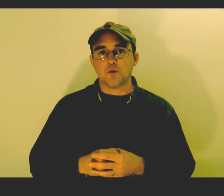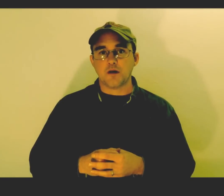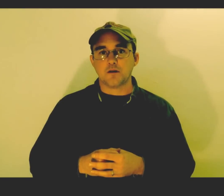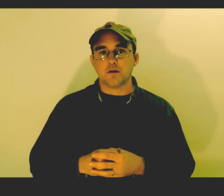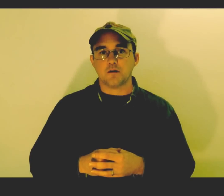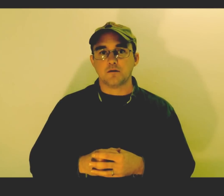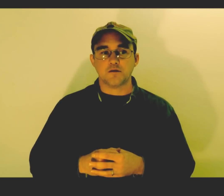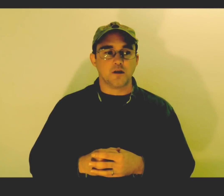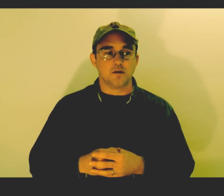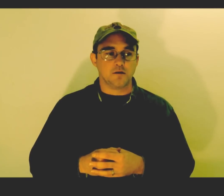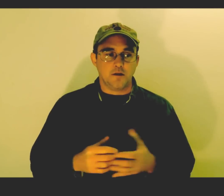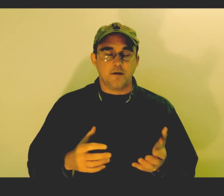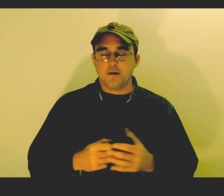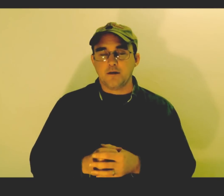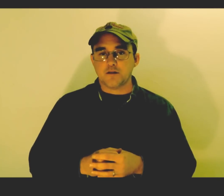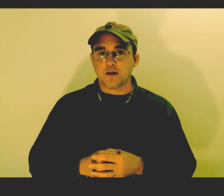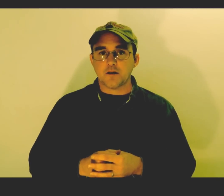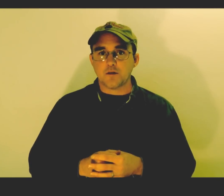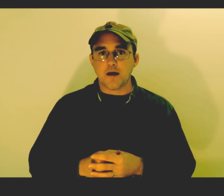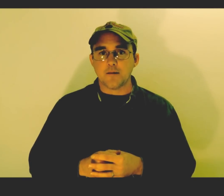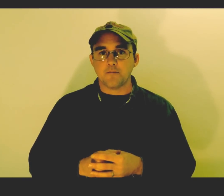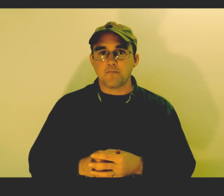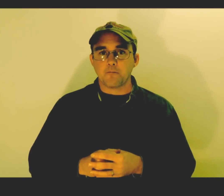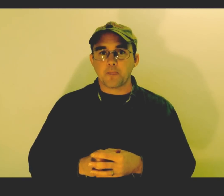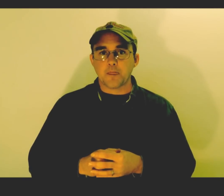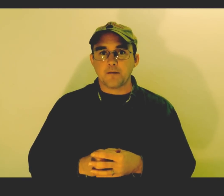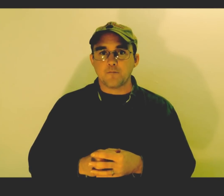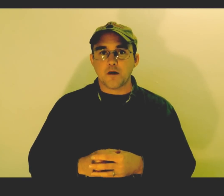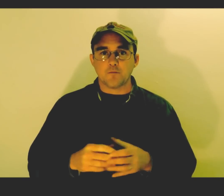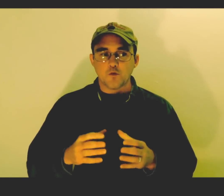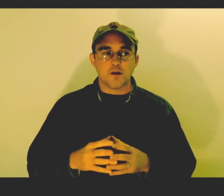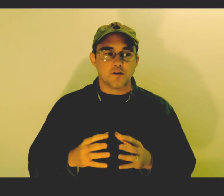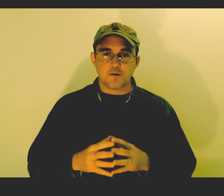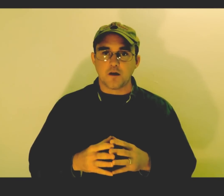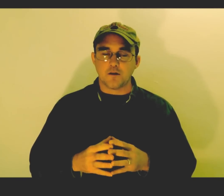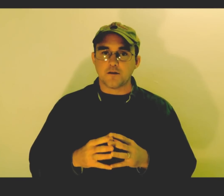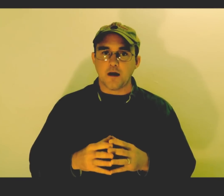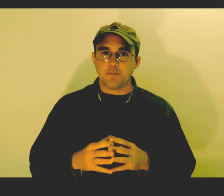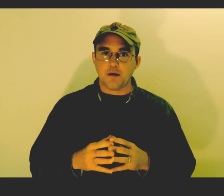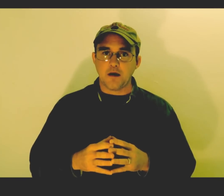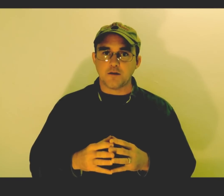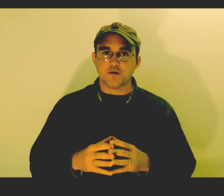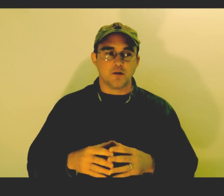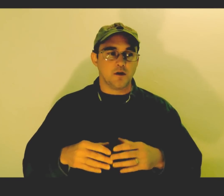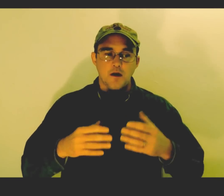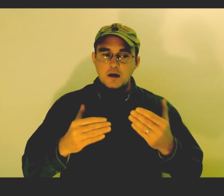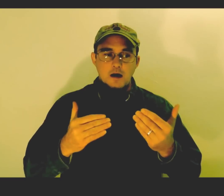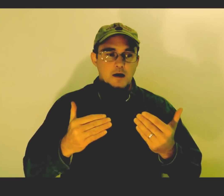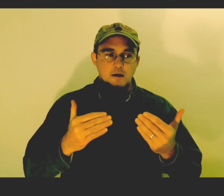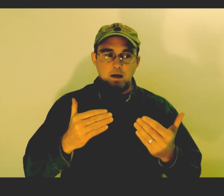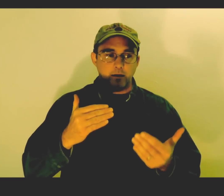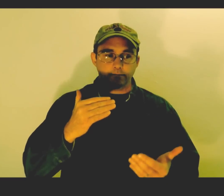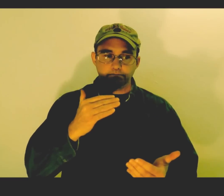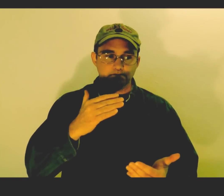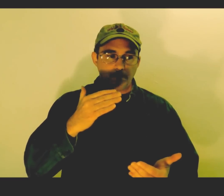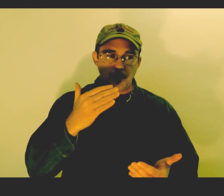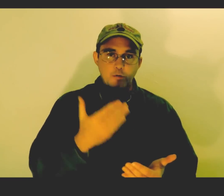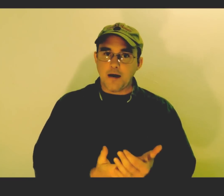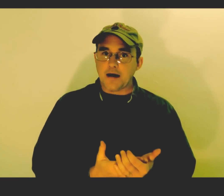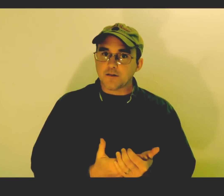week, you know, just kind of, just kind of do that. But I'm really stuck on this high pH, you know. I put acid